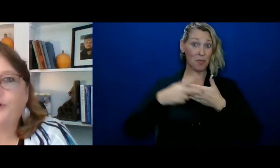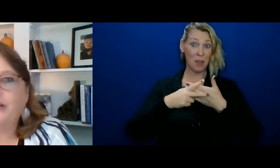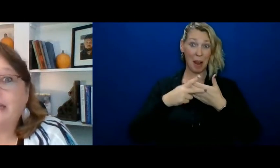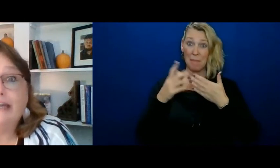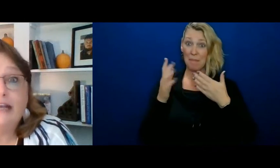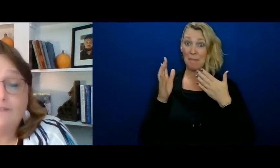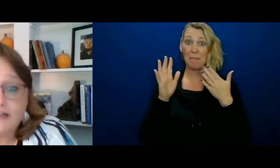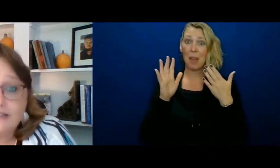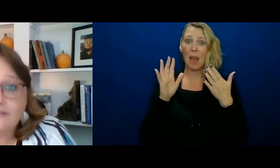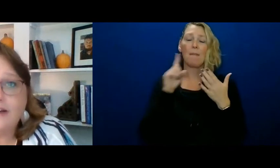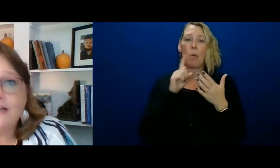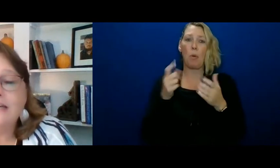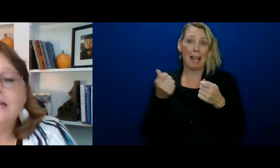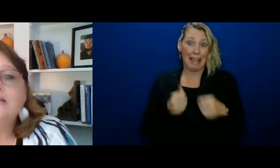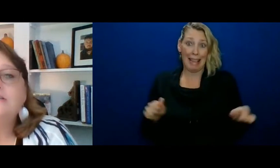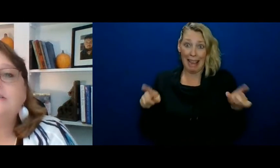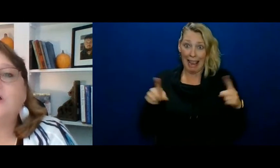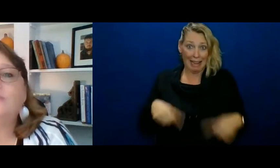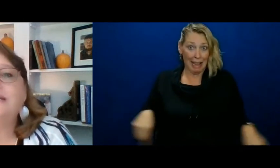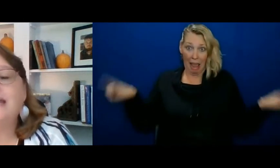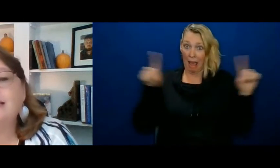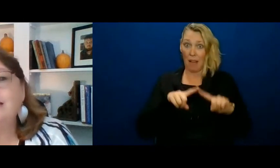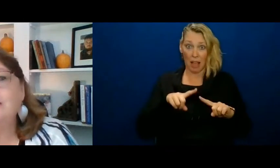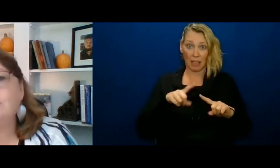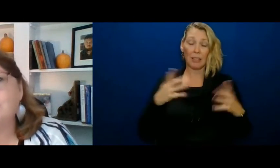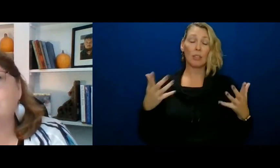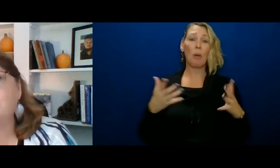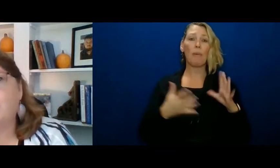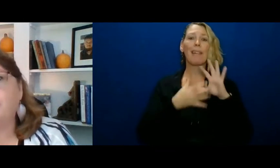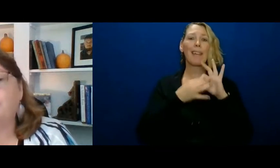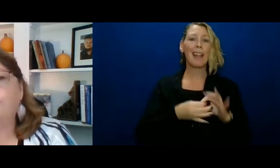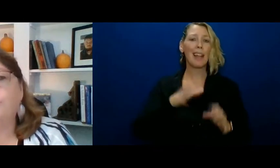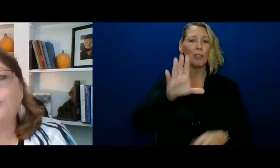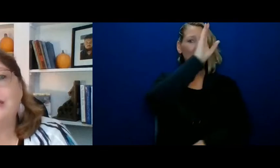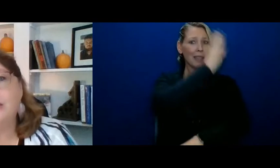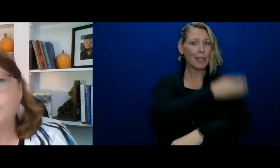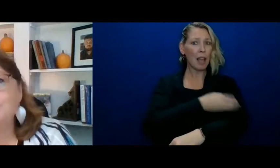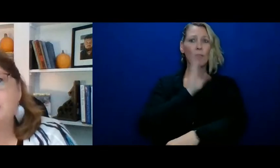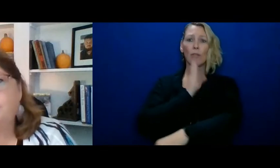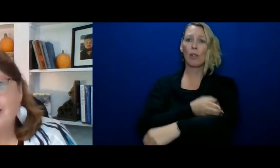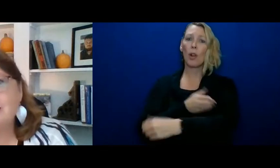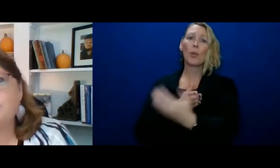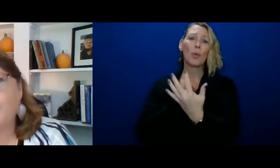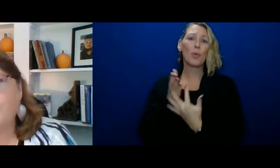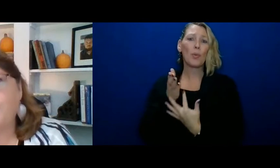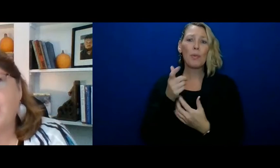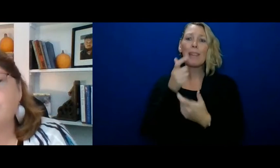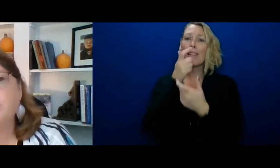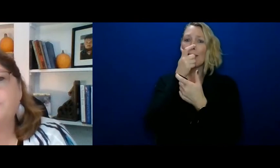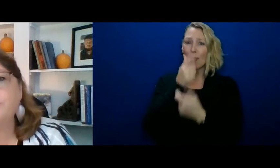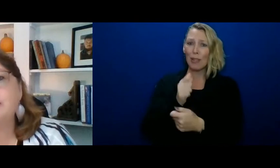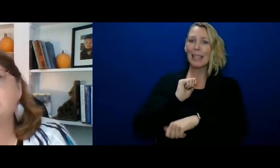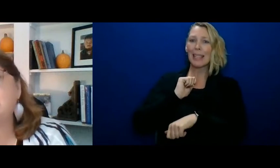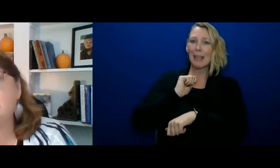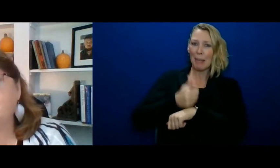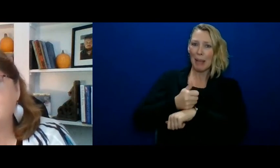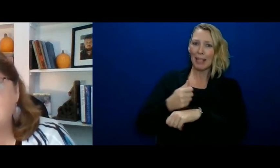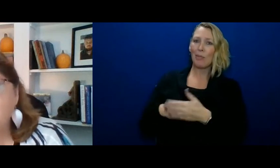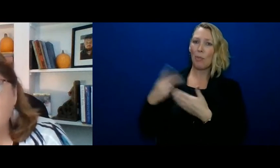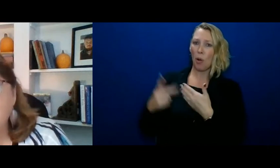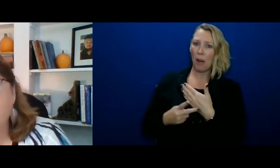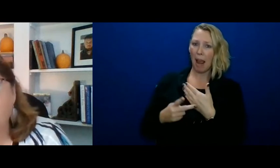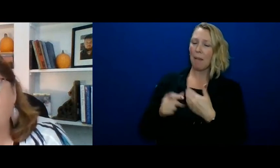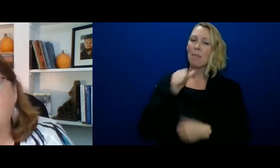just for any of us. Right. So connecting your son or daughter through an interest based program versus a